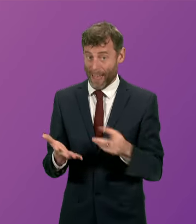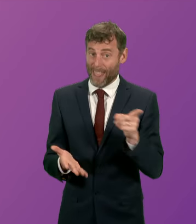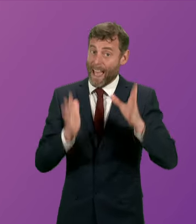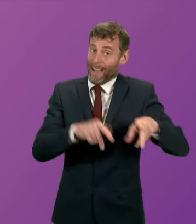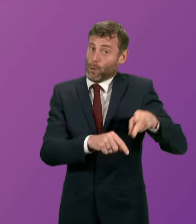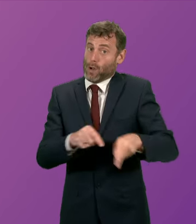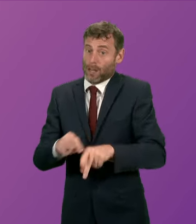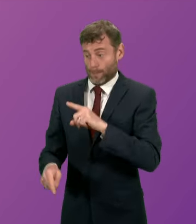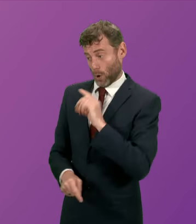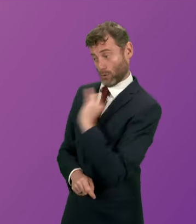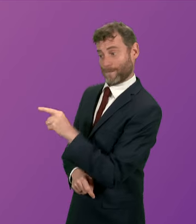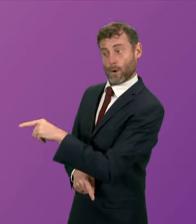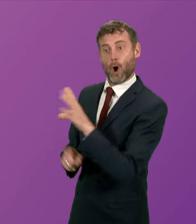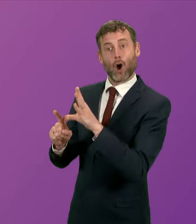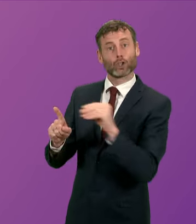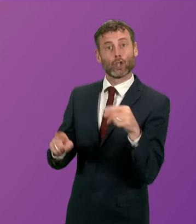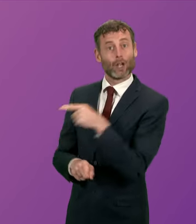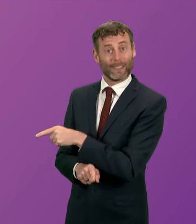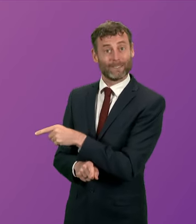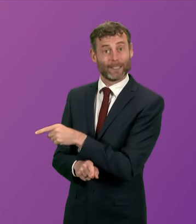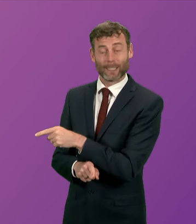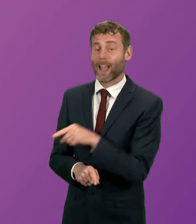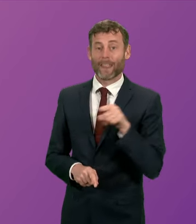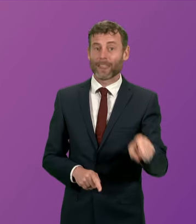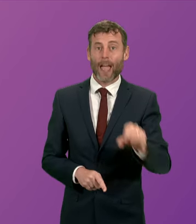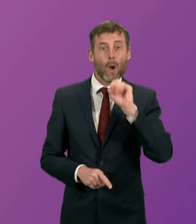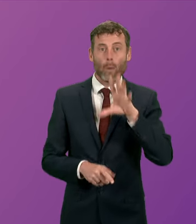austerity from Labour and Scotland should vote against it.